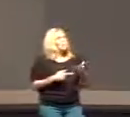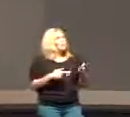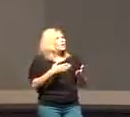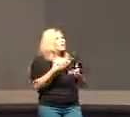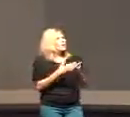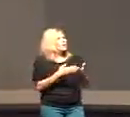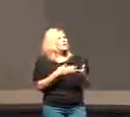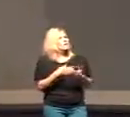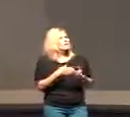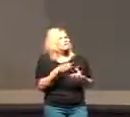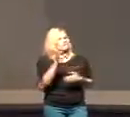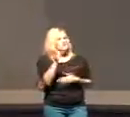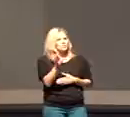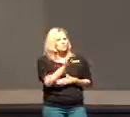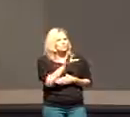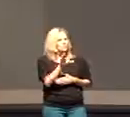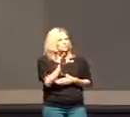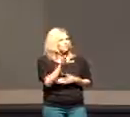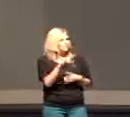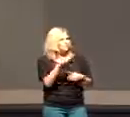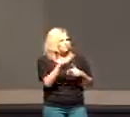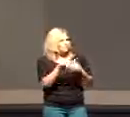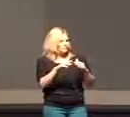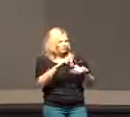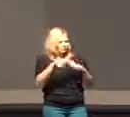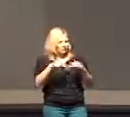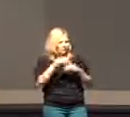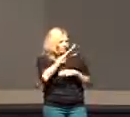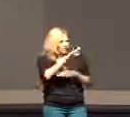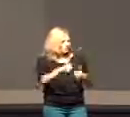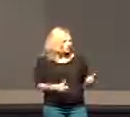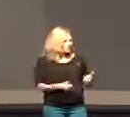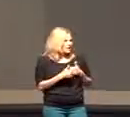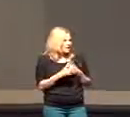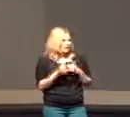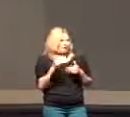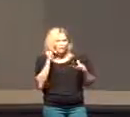resurrection play in our life our hope, our message what we share with other people?